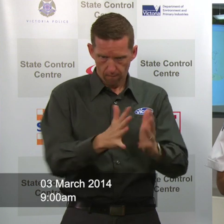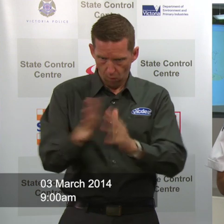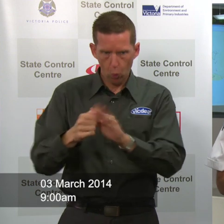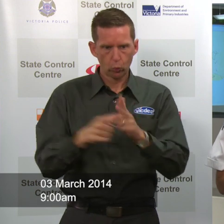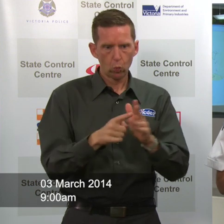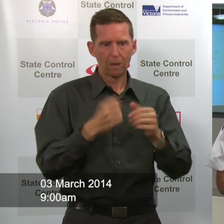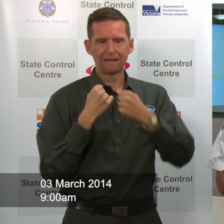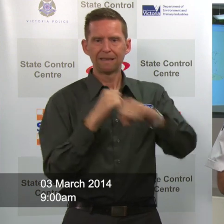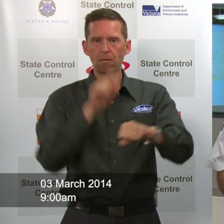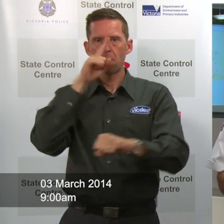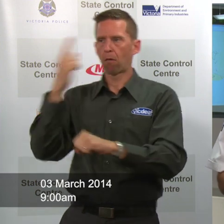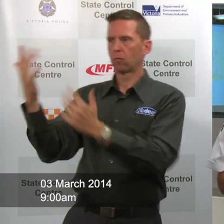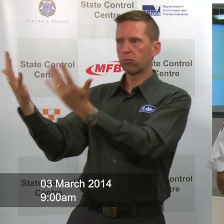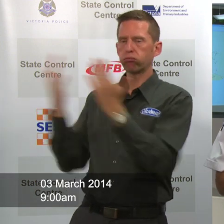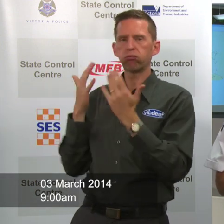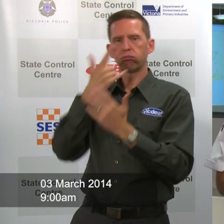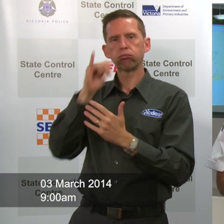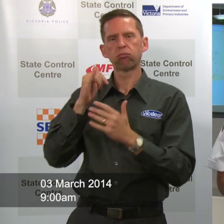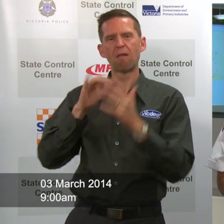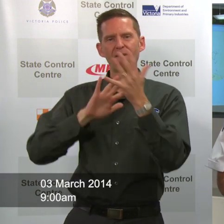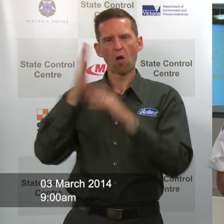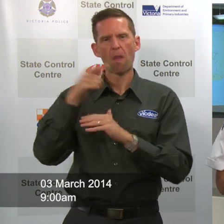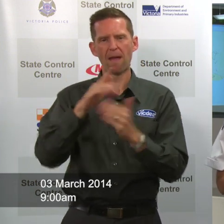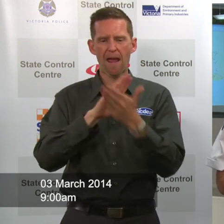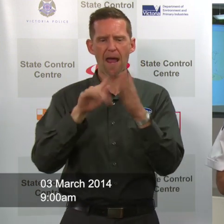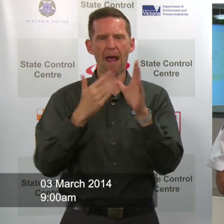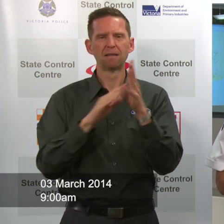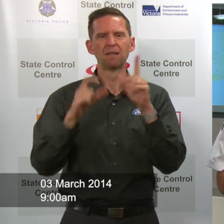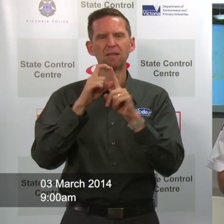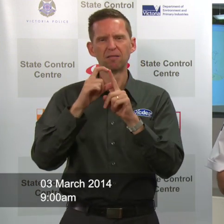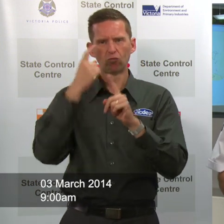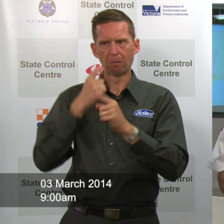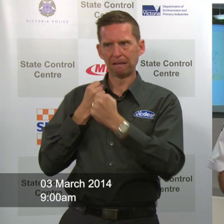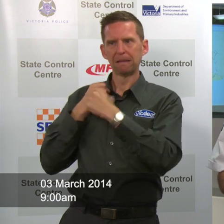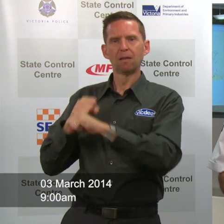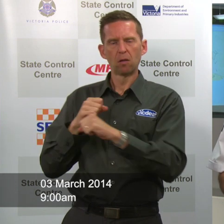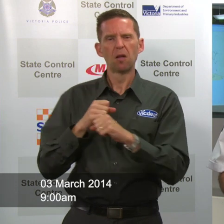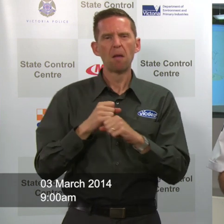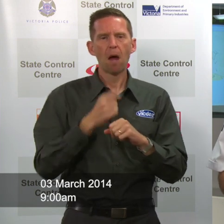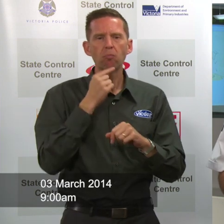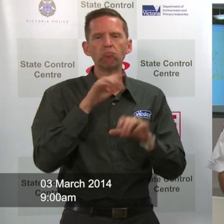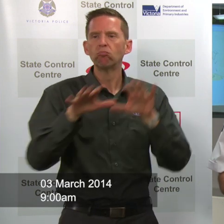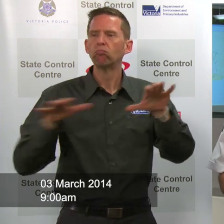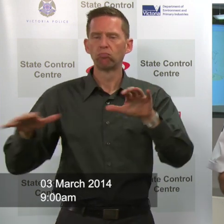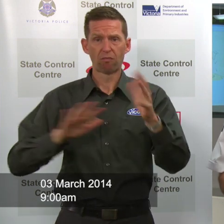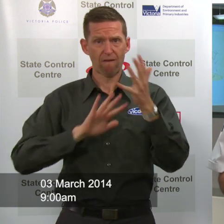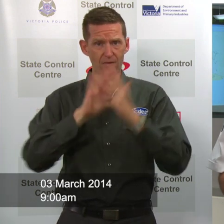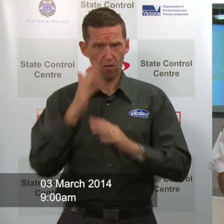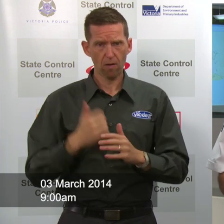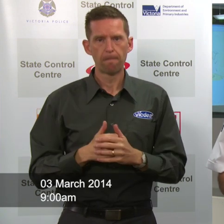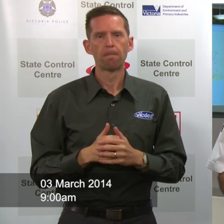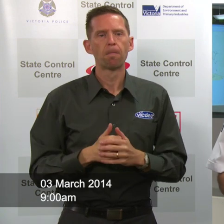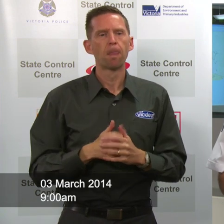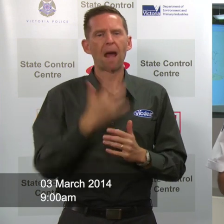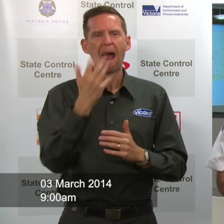reduce the the hazard so it's a hazard reduction program and that will be kicked off only in small fires but